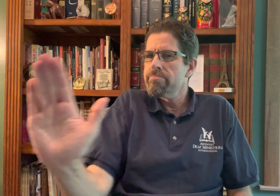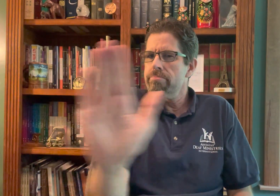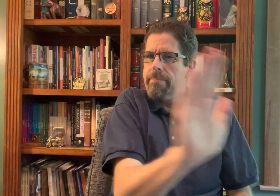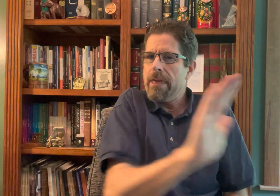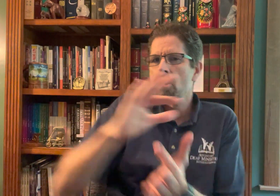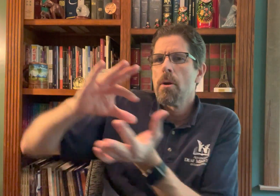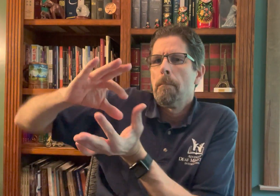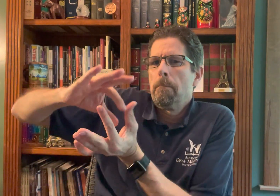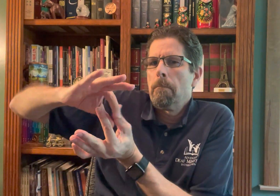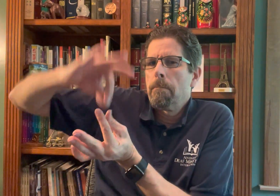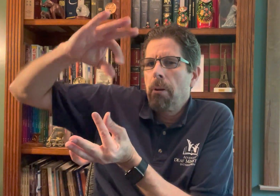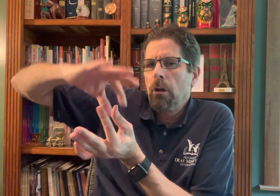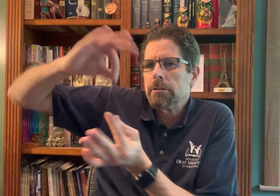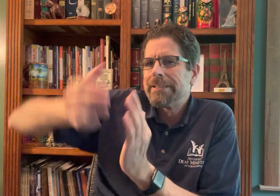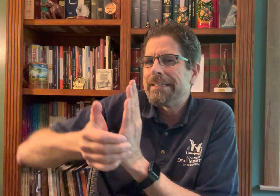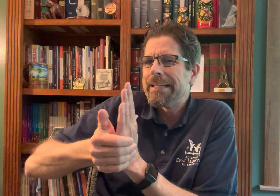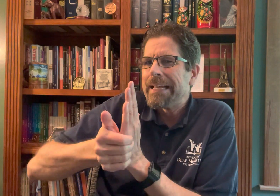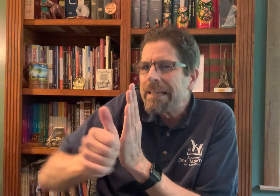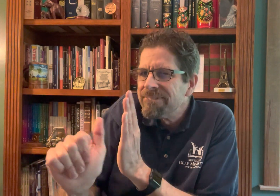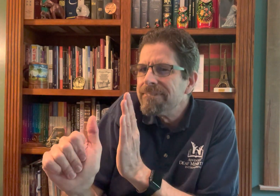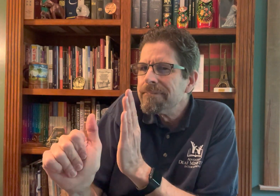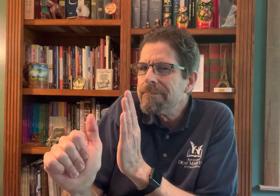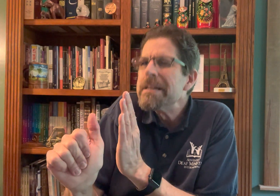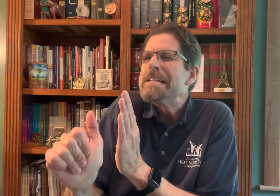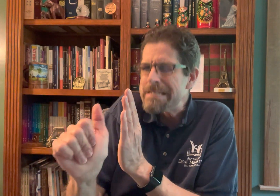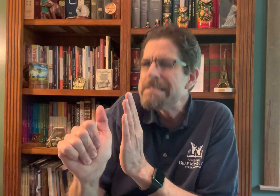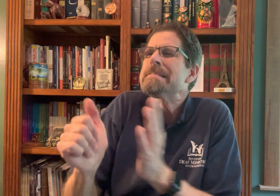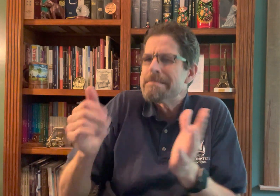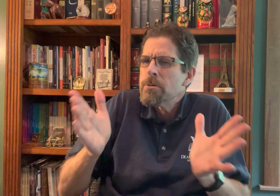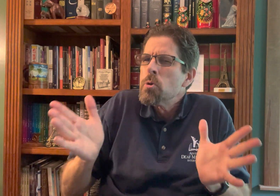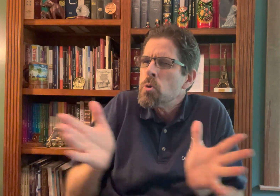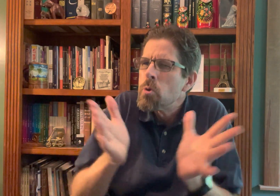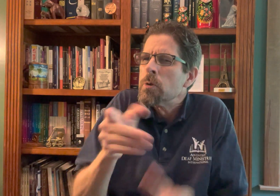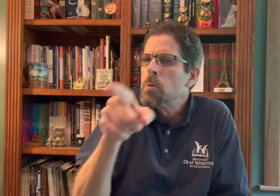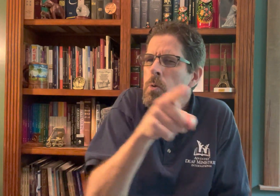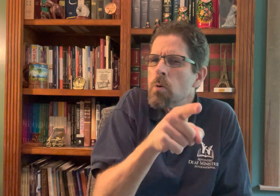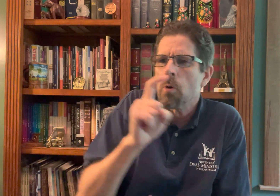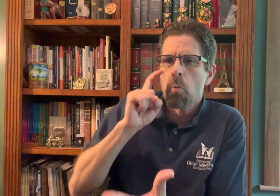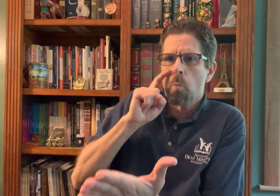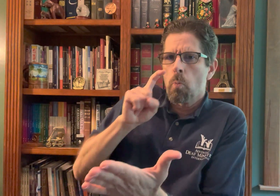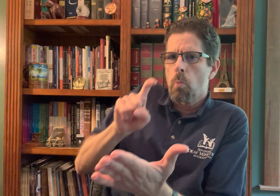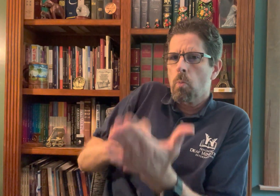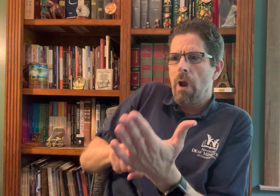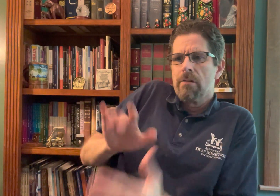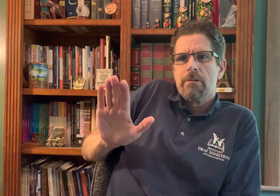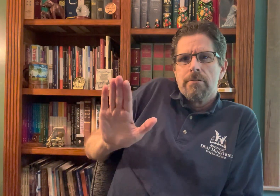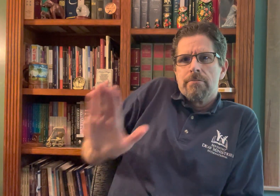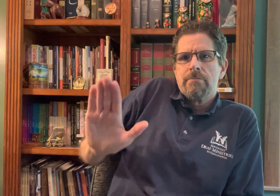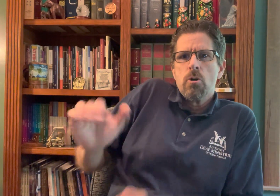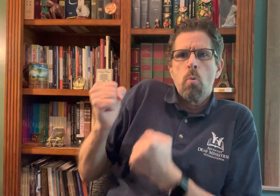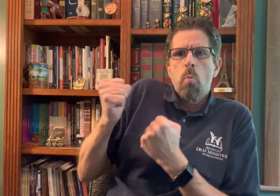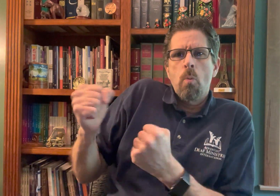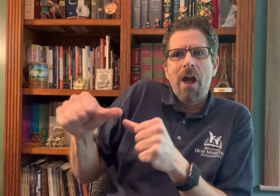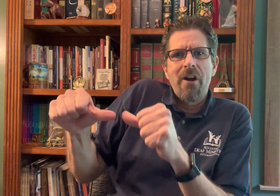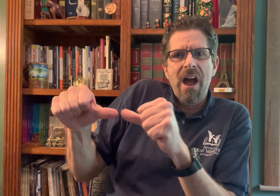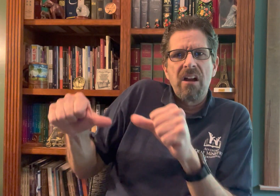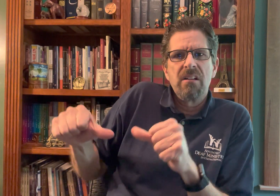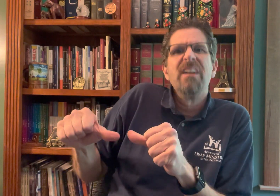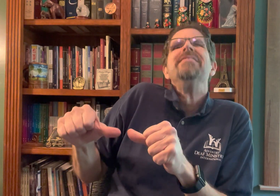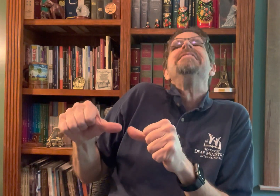it's going to be based on their spiritual gift. And I encourage you to take the time to